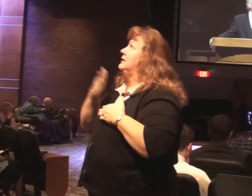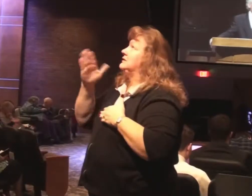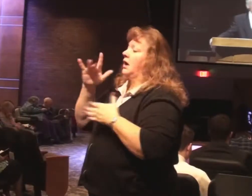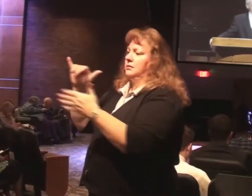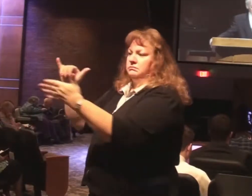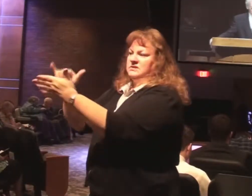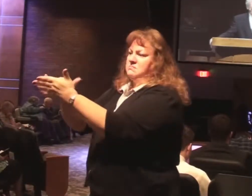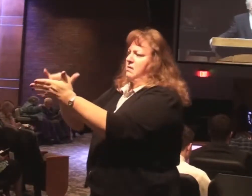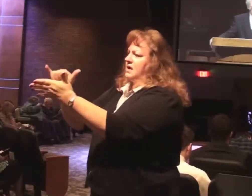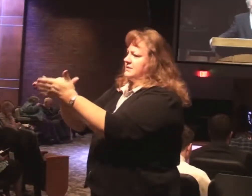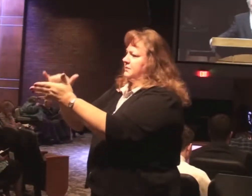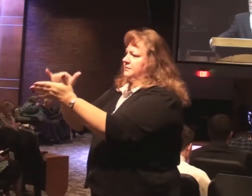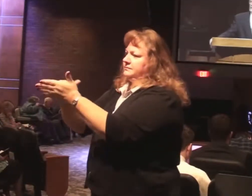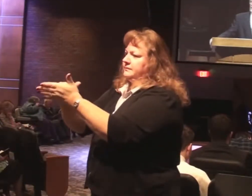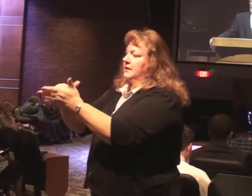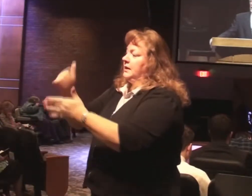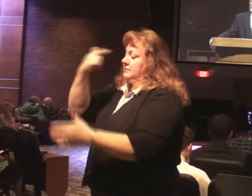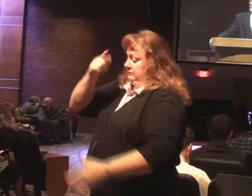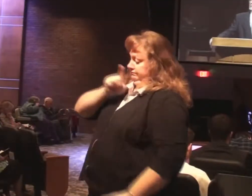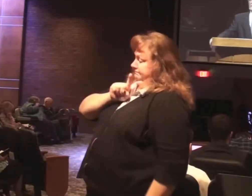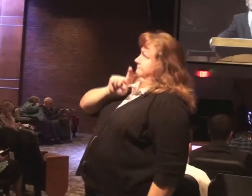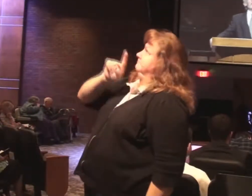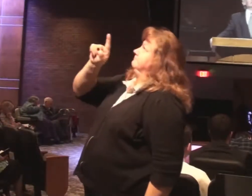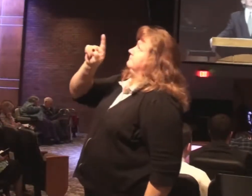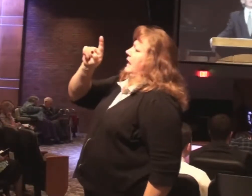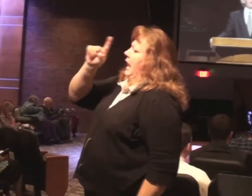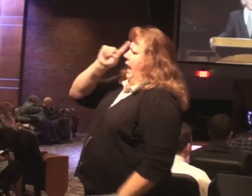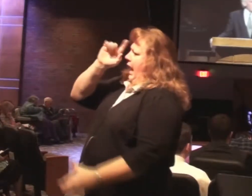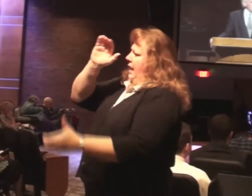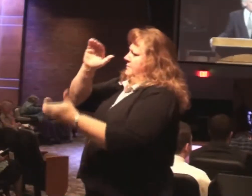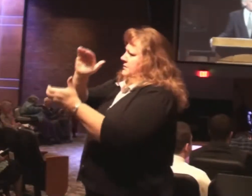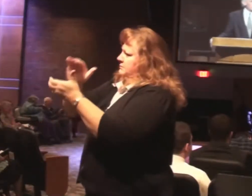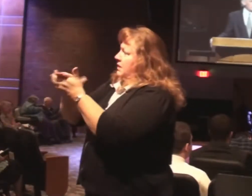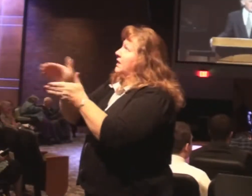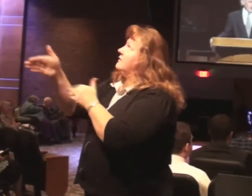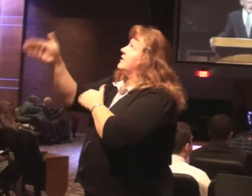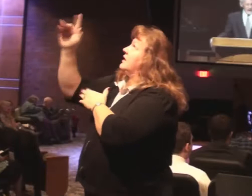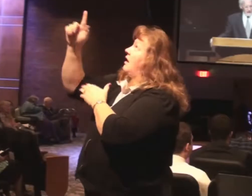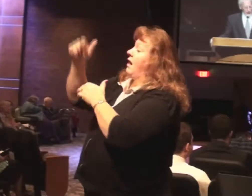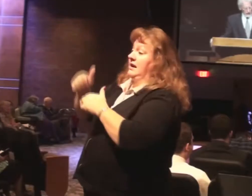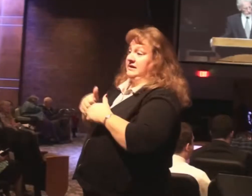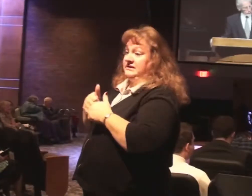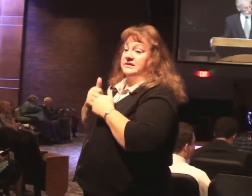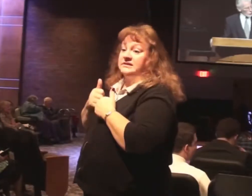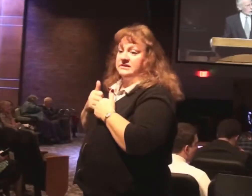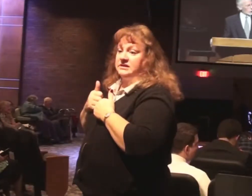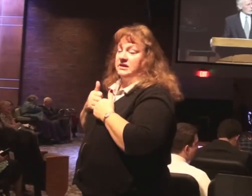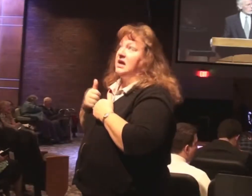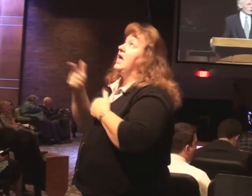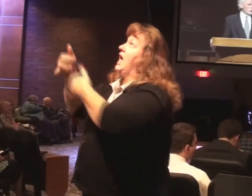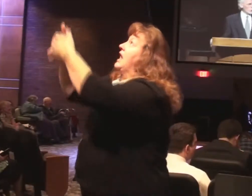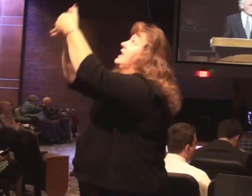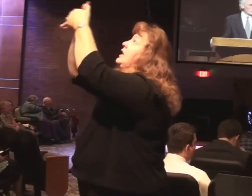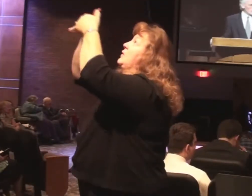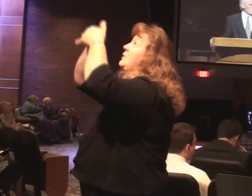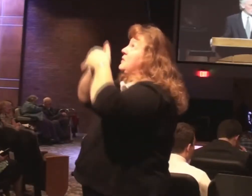For he who comes to God must believe that he is, and that he is a rewarder of those who diligently